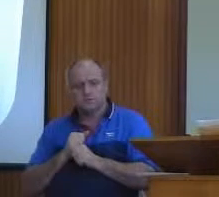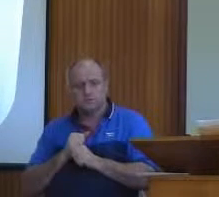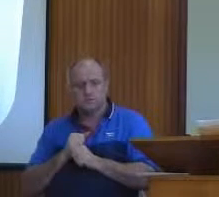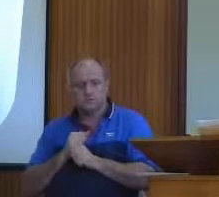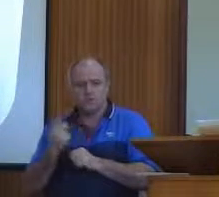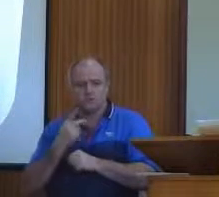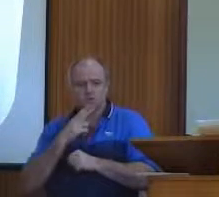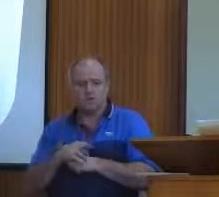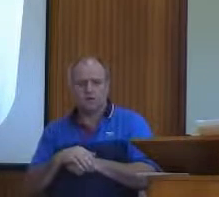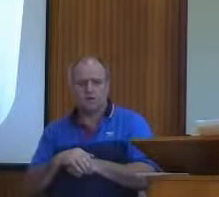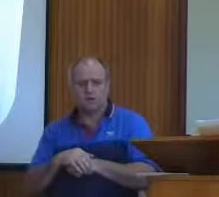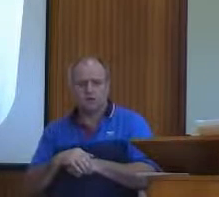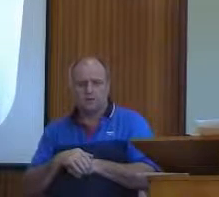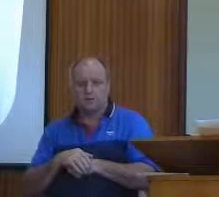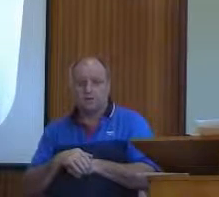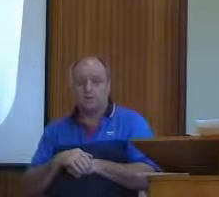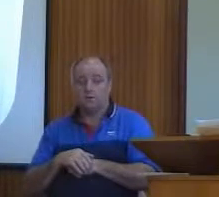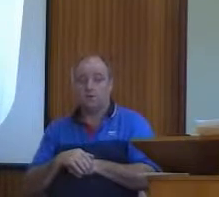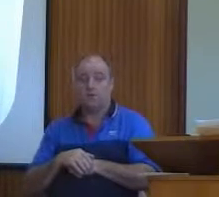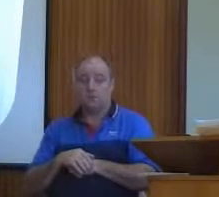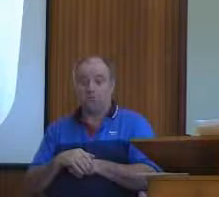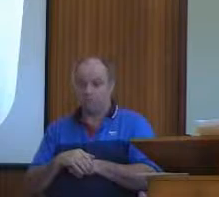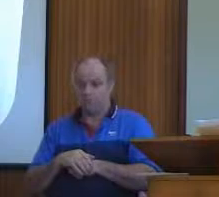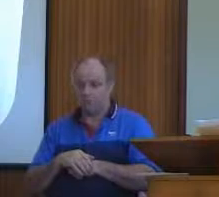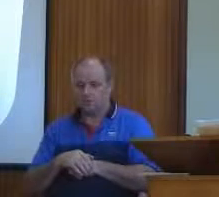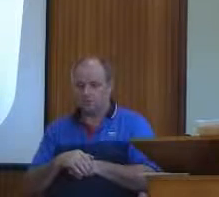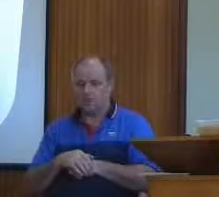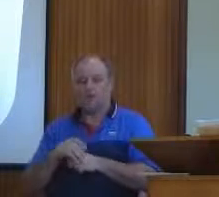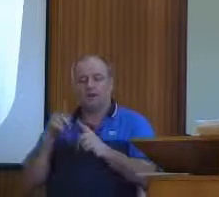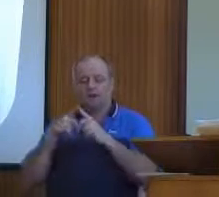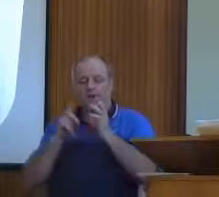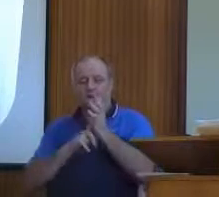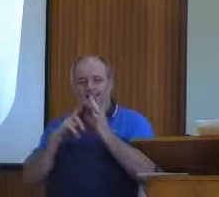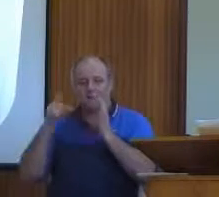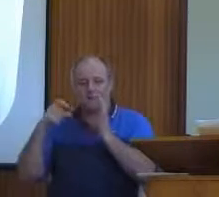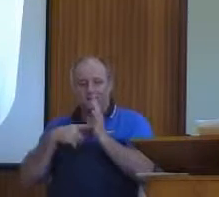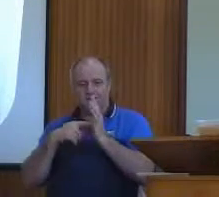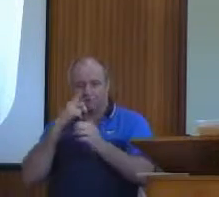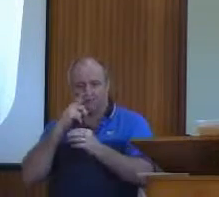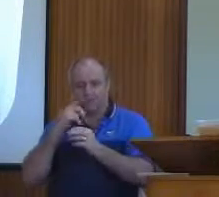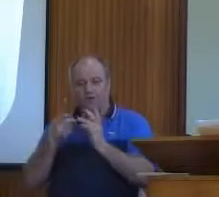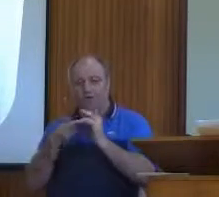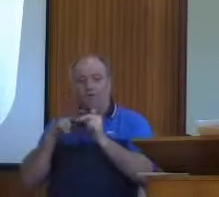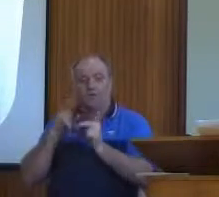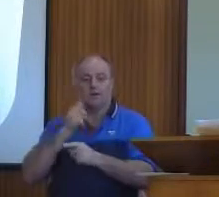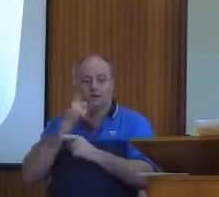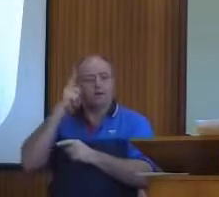And Christians are elect of God, which means to be, God has chosen